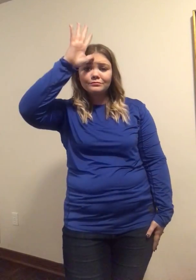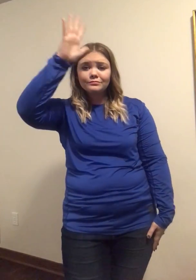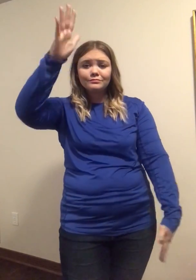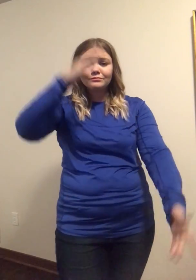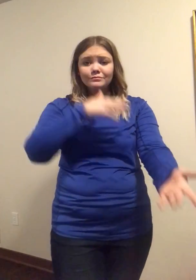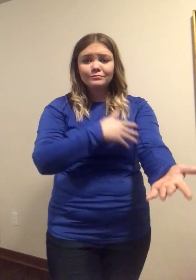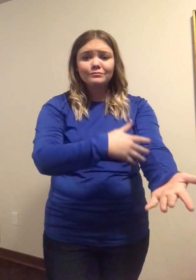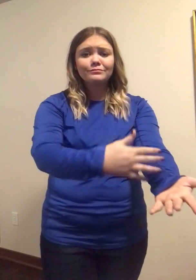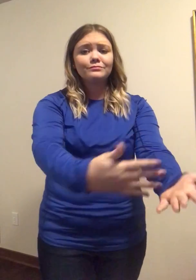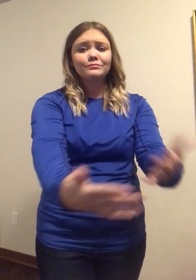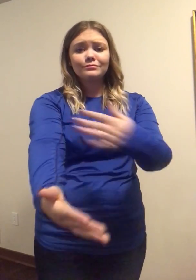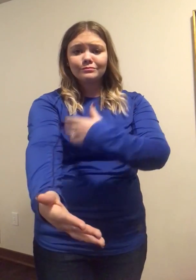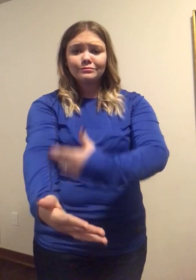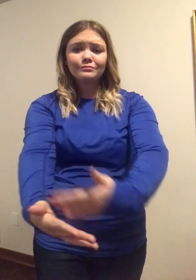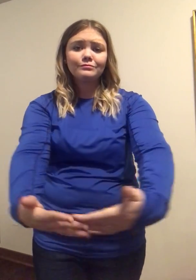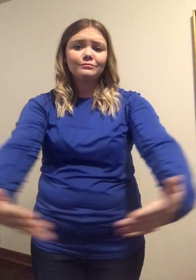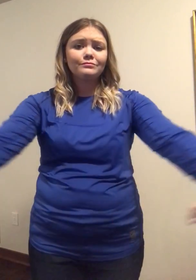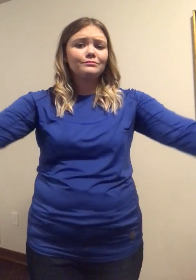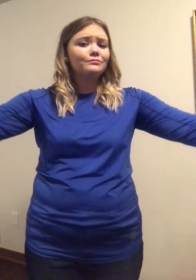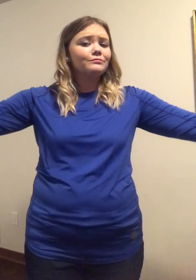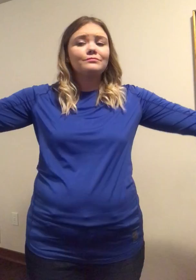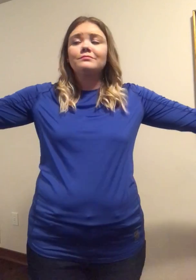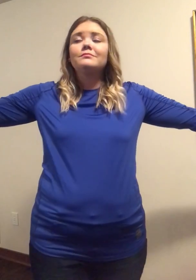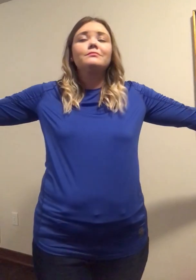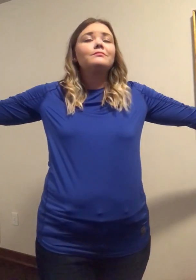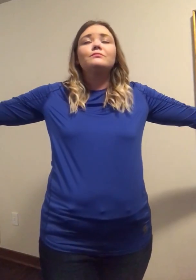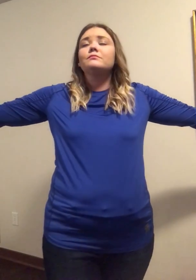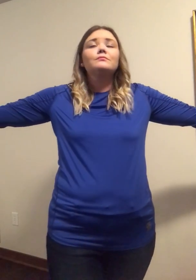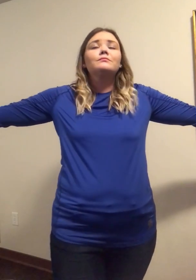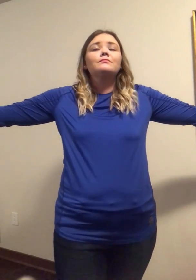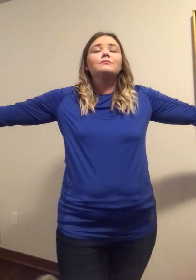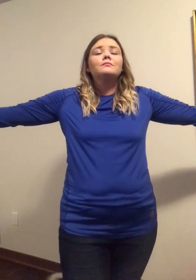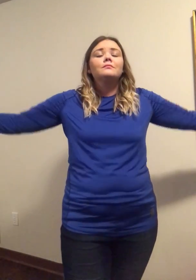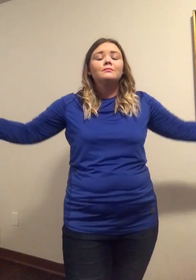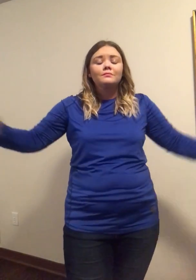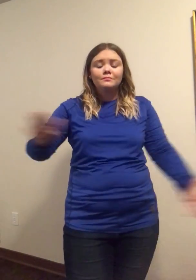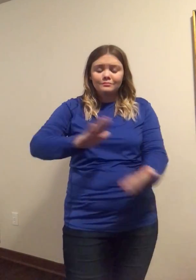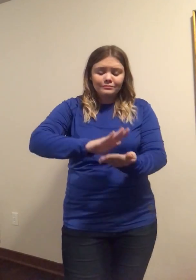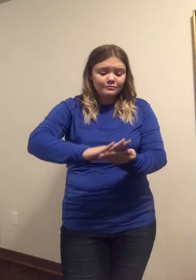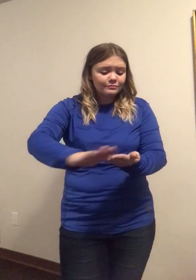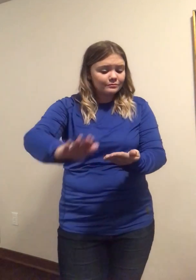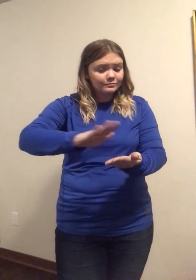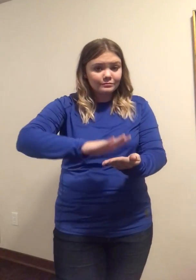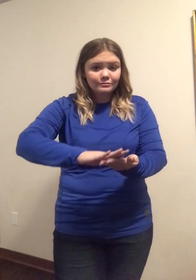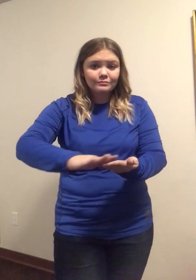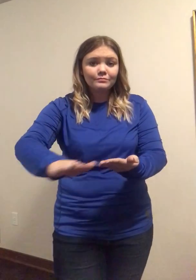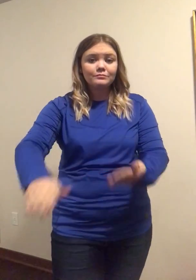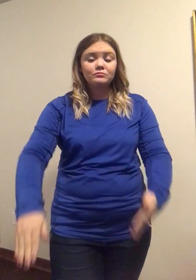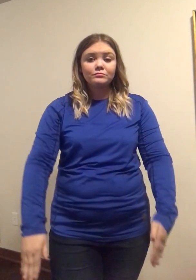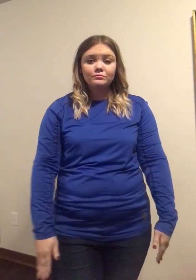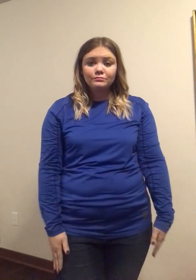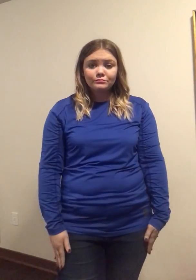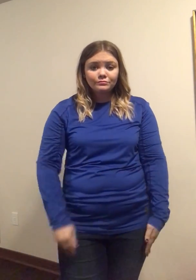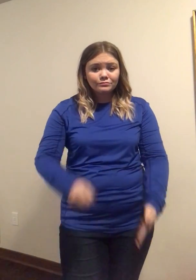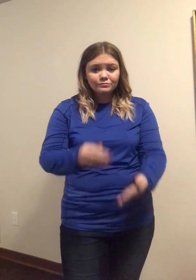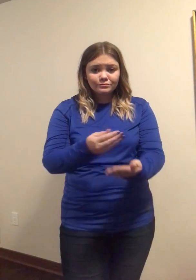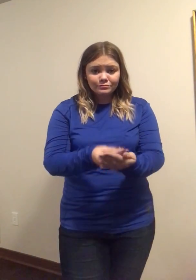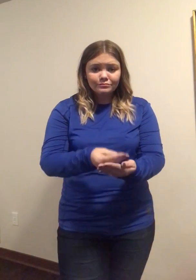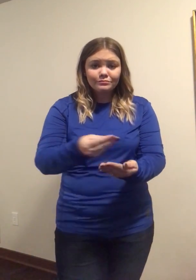Father's arms are open wide. Forgiveness was